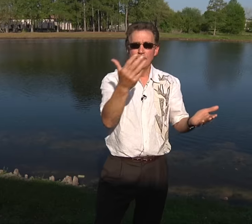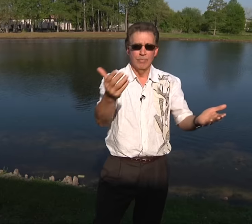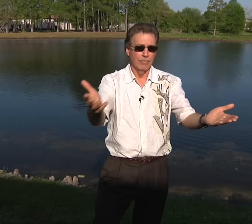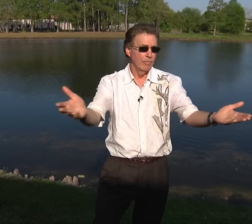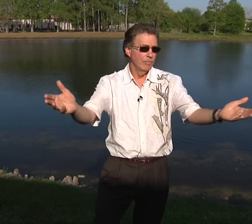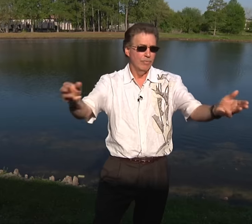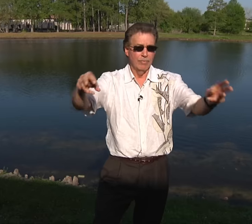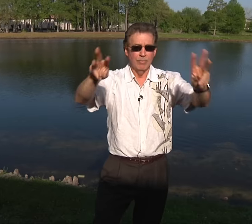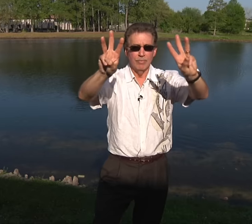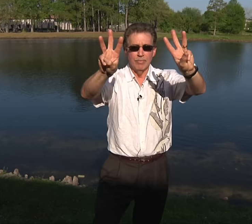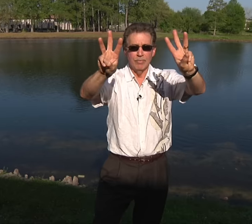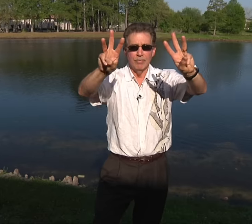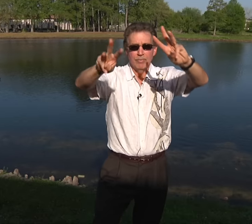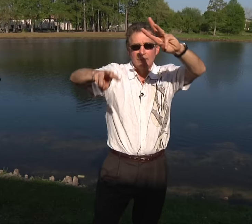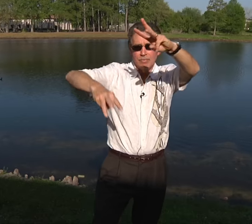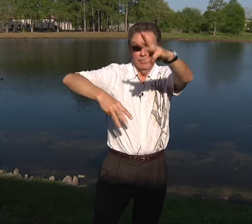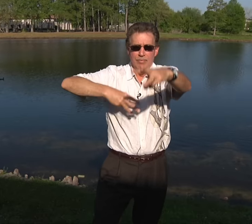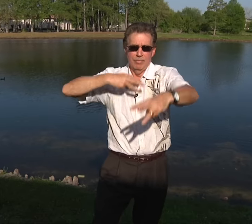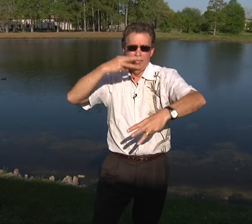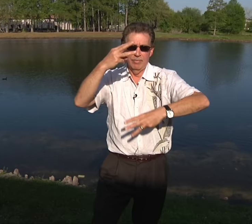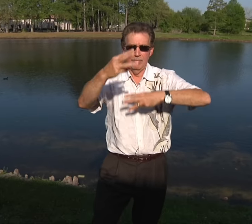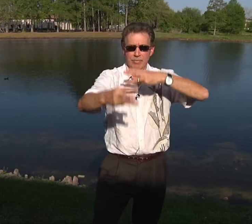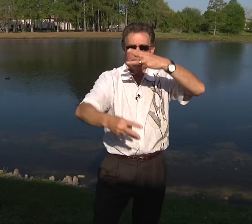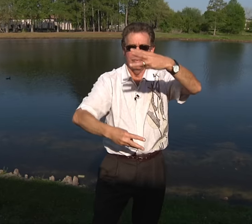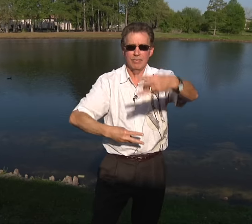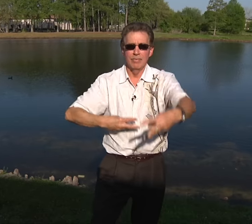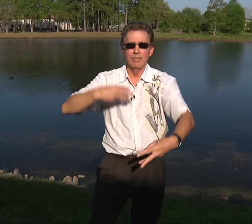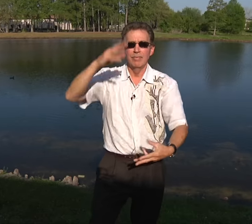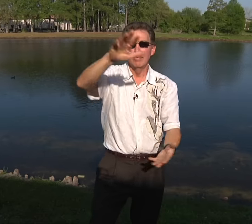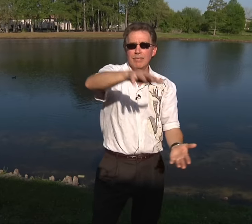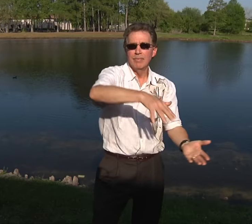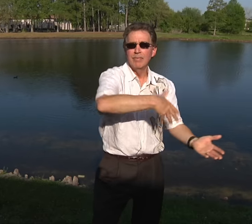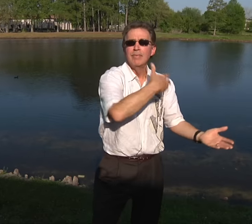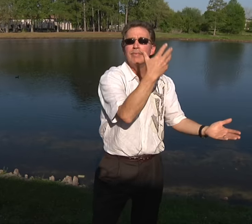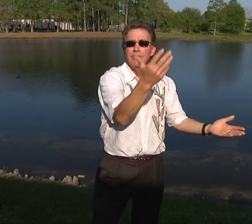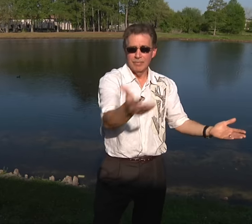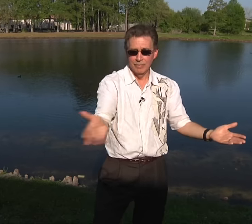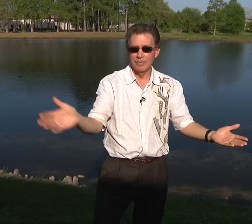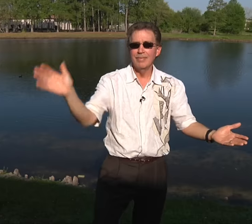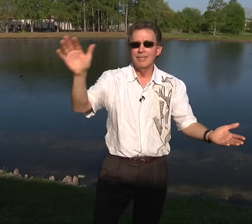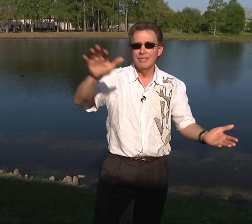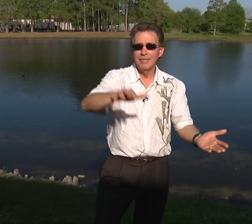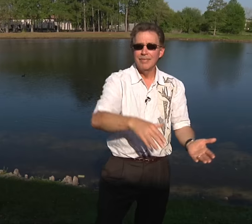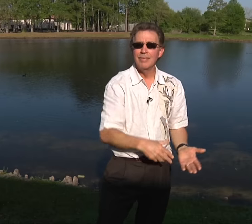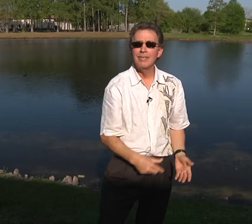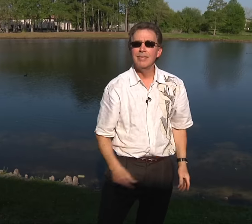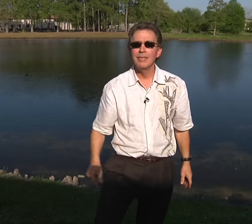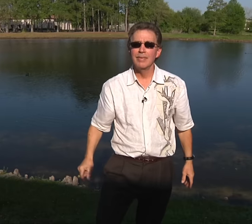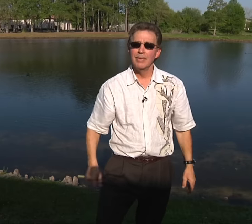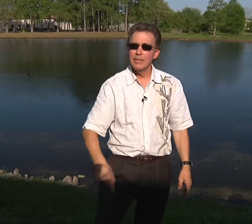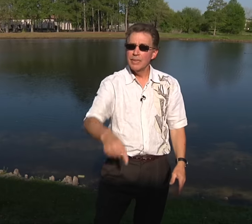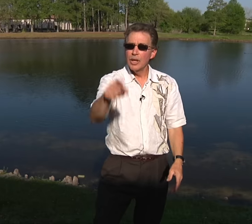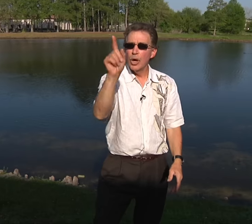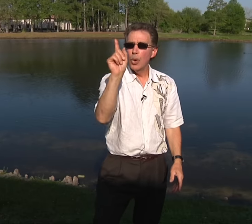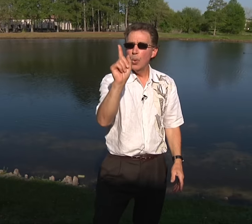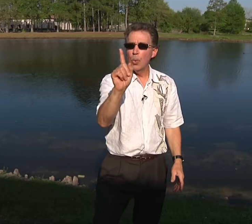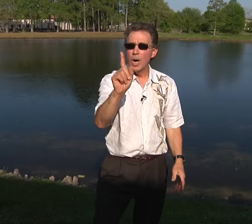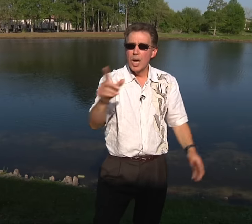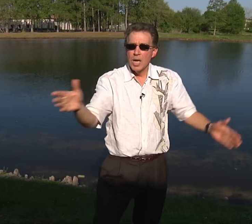soon all the world will be singing. With just one